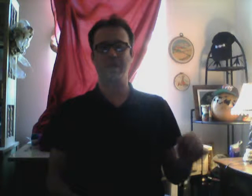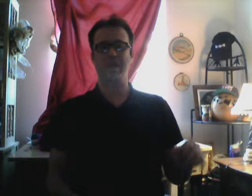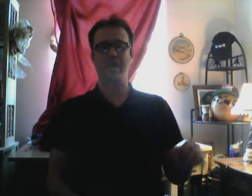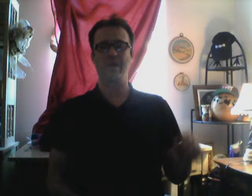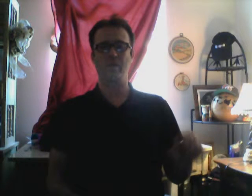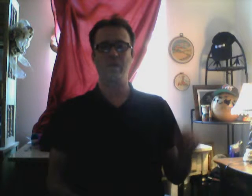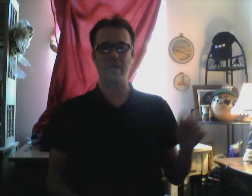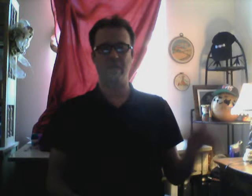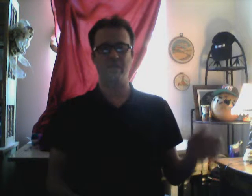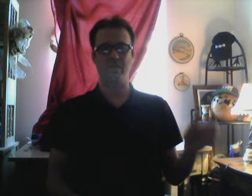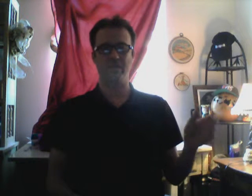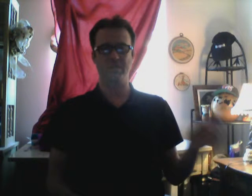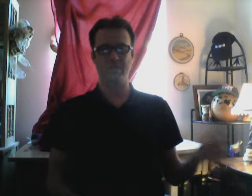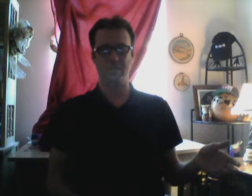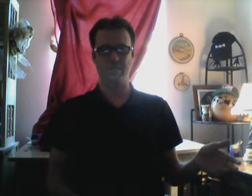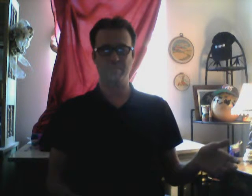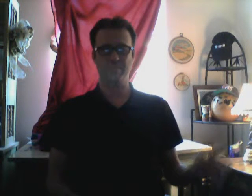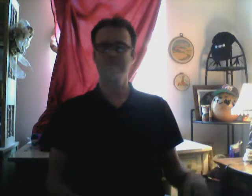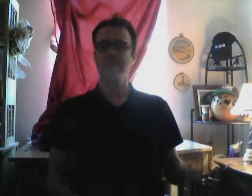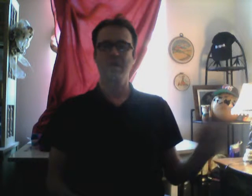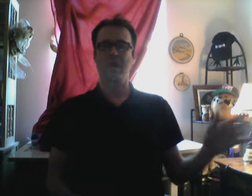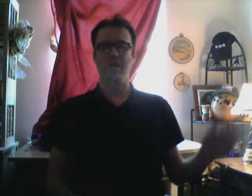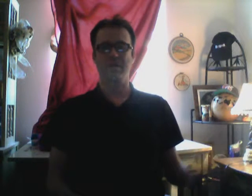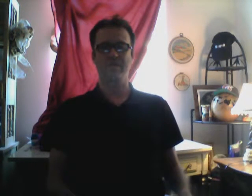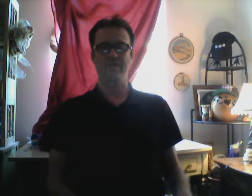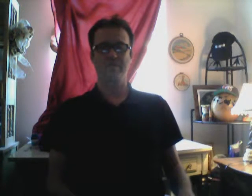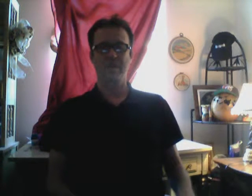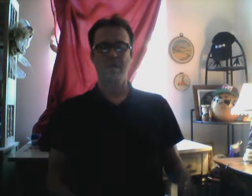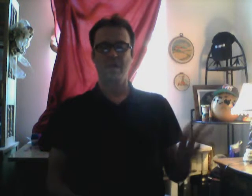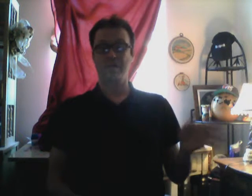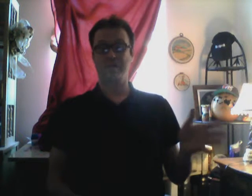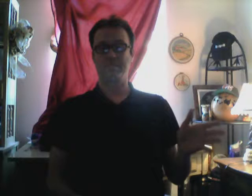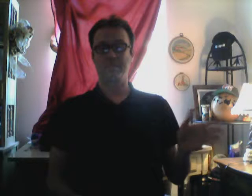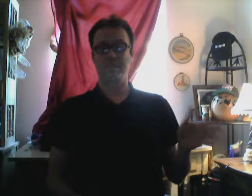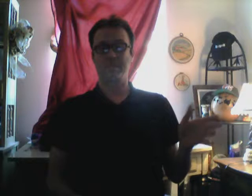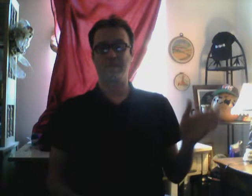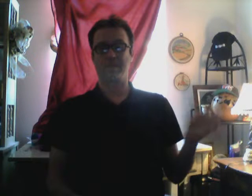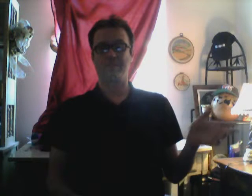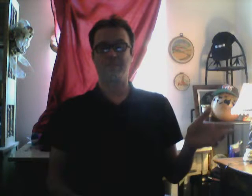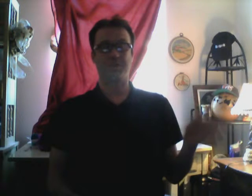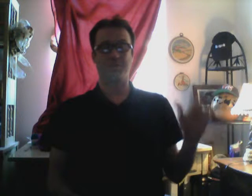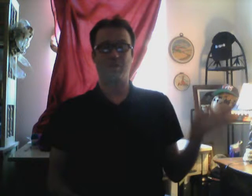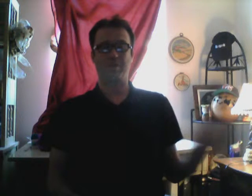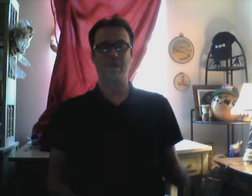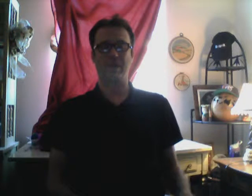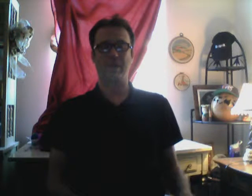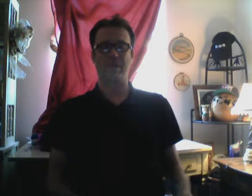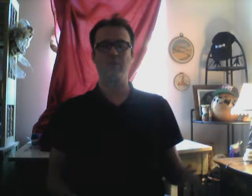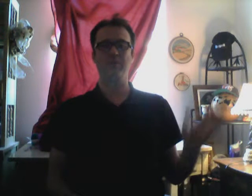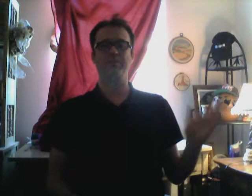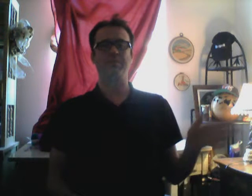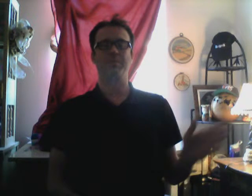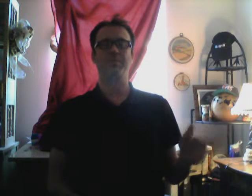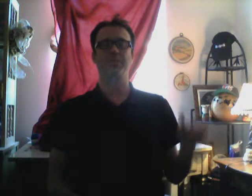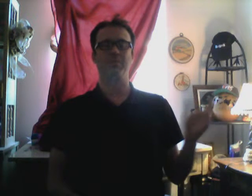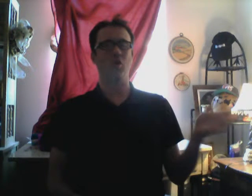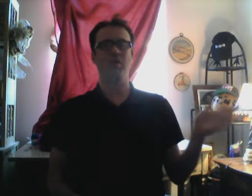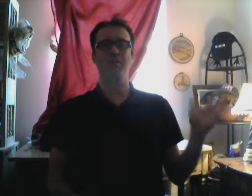I will ever escape. Honestly. Because it was a smart plan. I was smartly